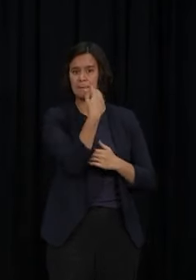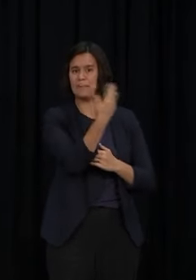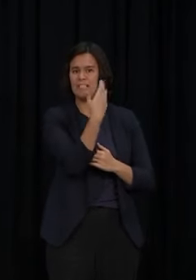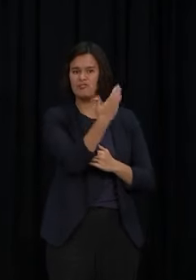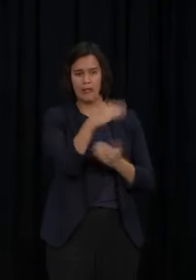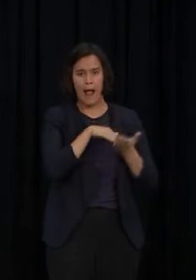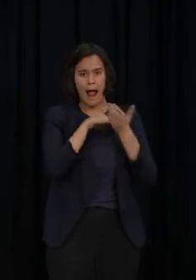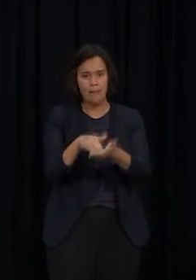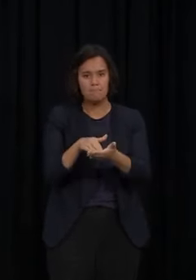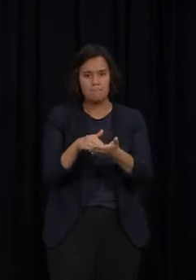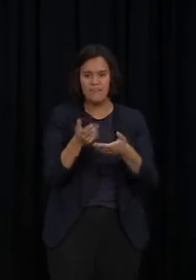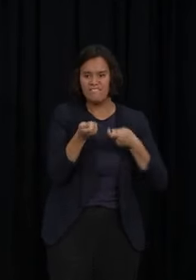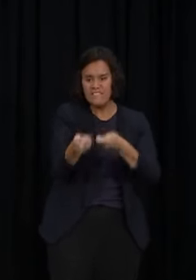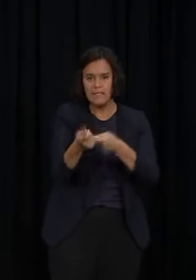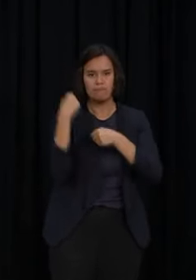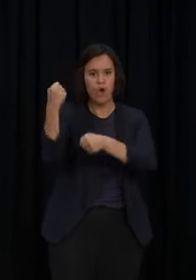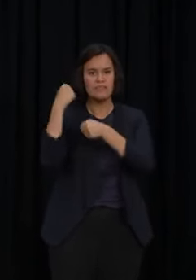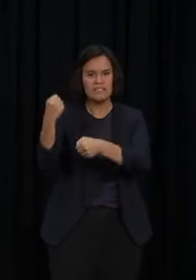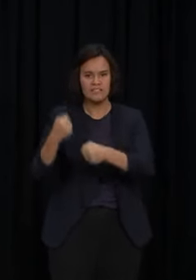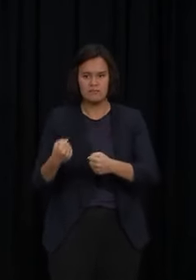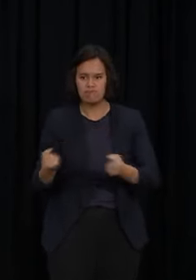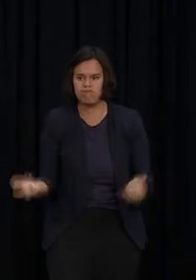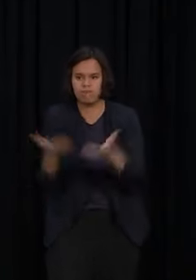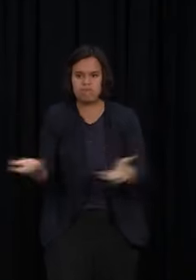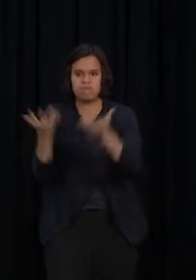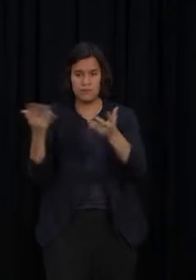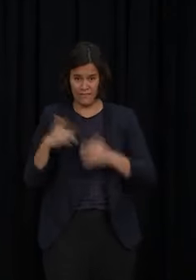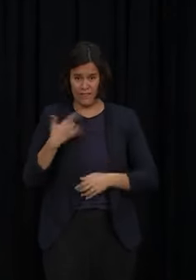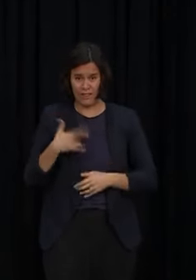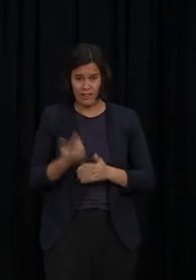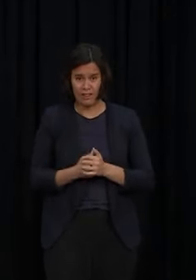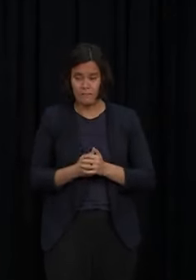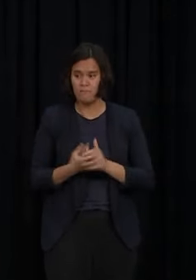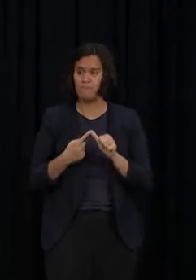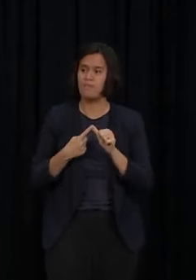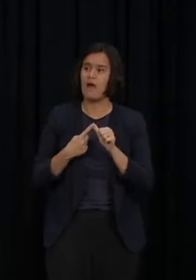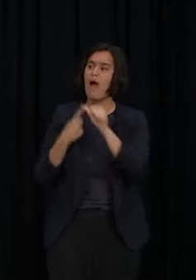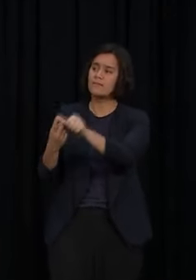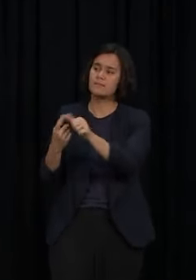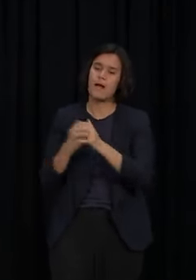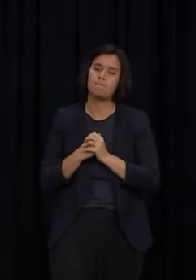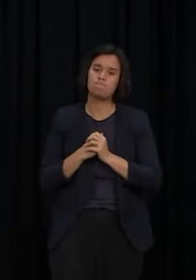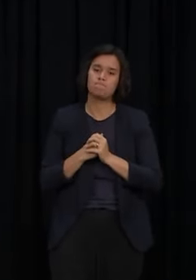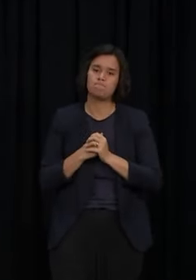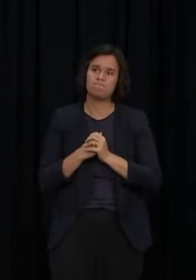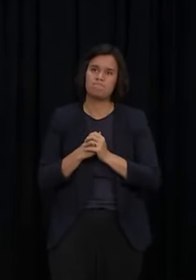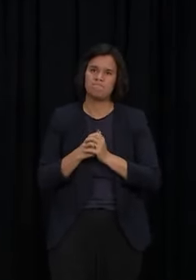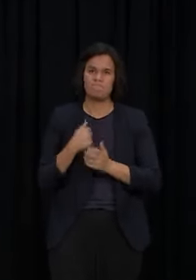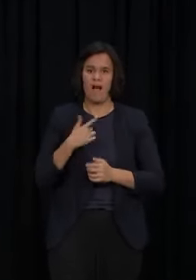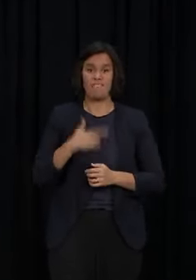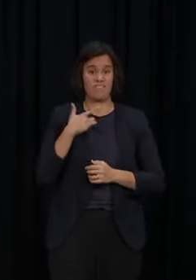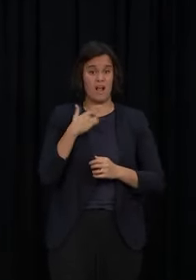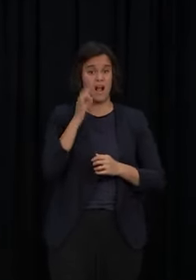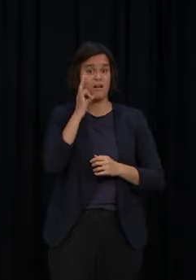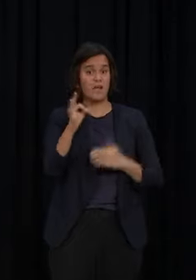I certainly as I've said it did it did risk certainly giving the impression of sympathy towards those